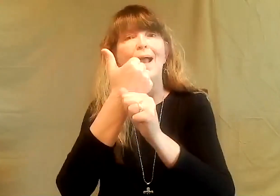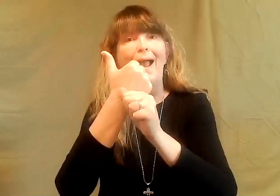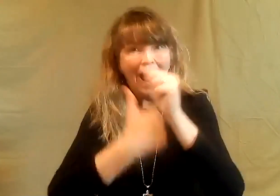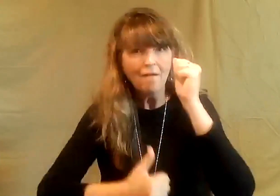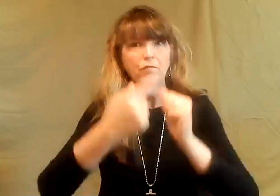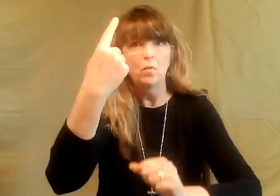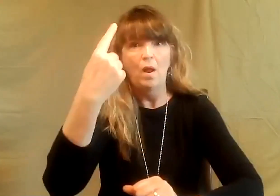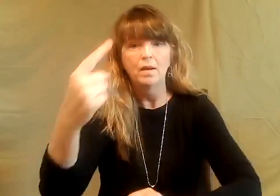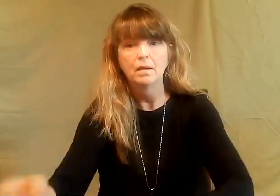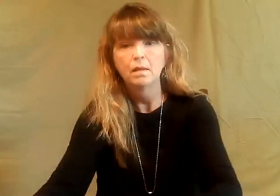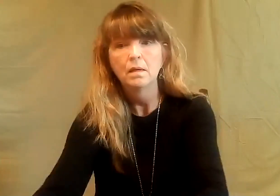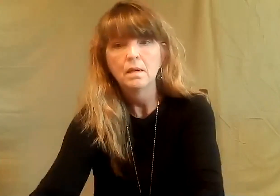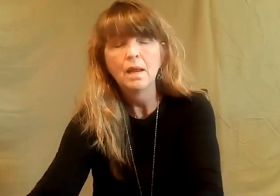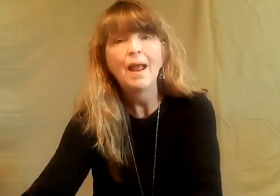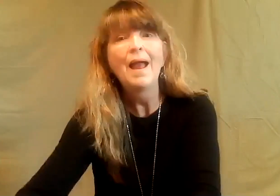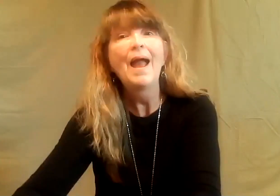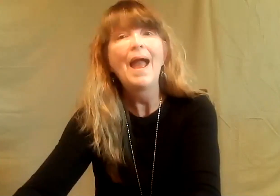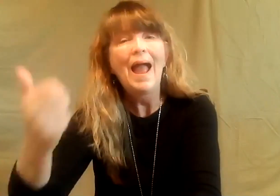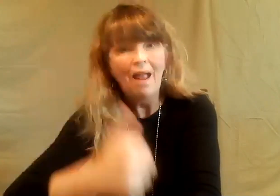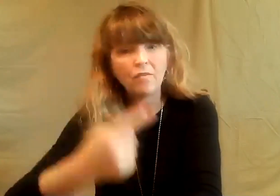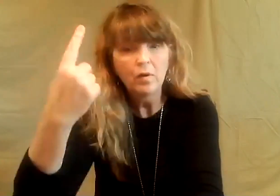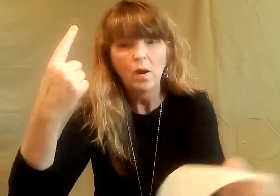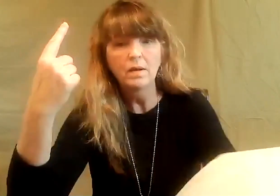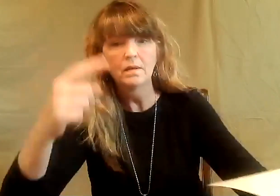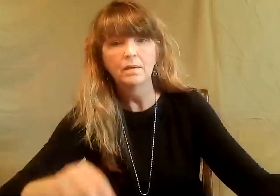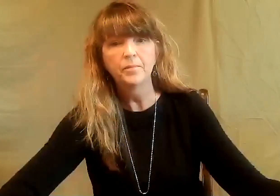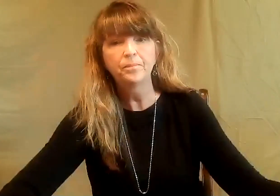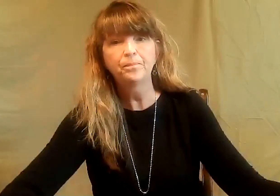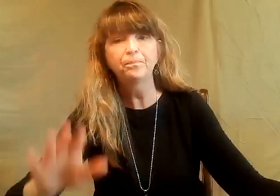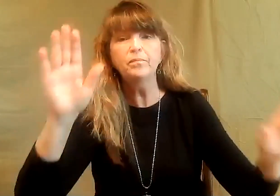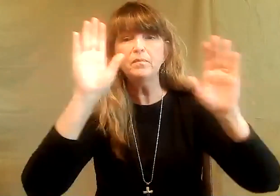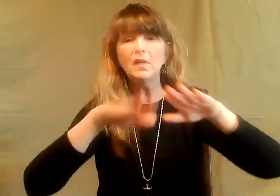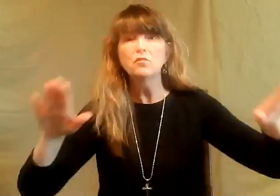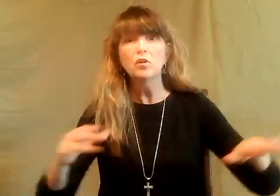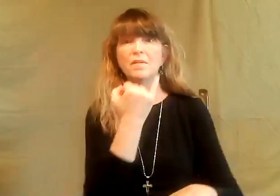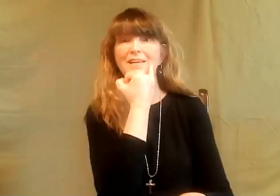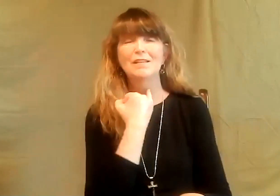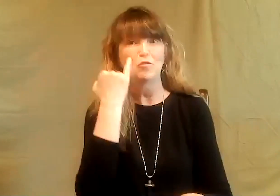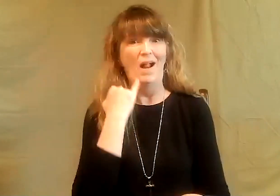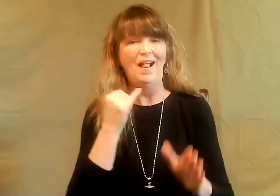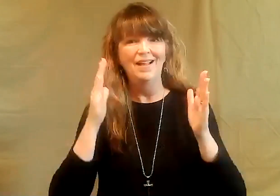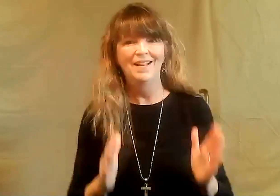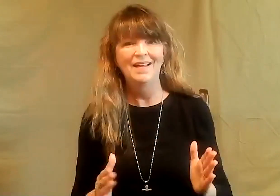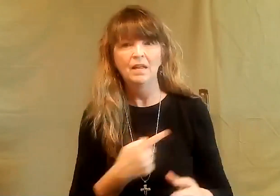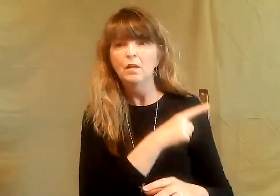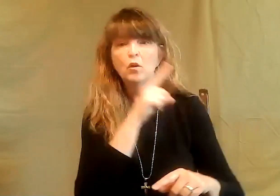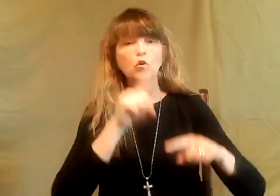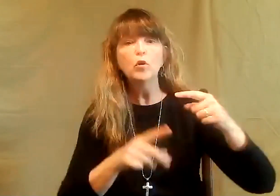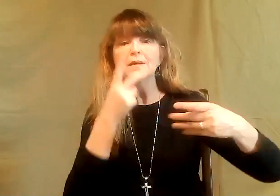But God uses every single one. Every single one. The children of Israel,